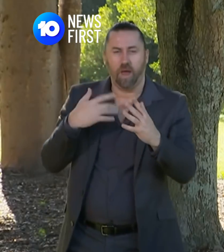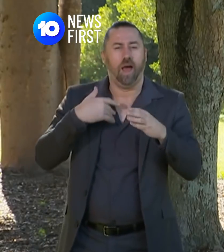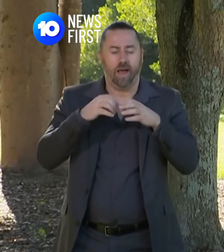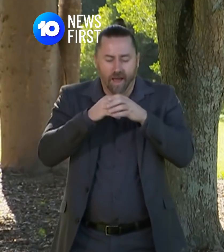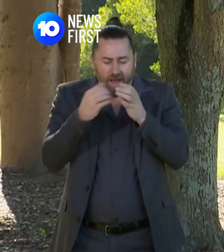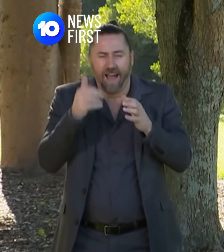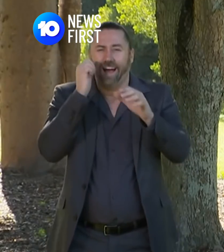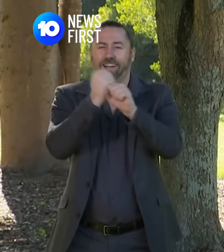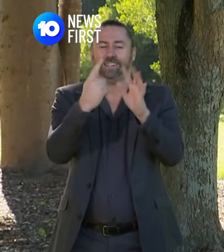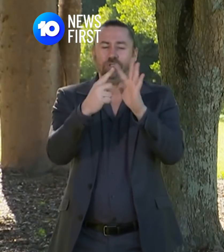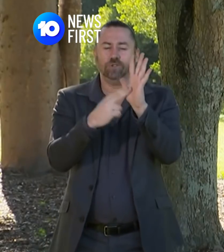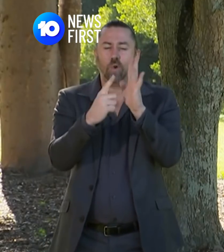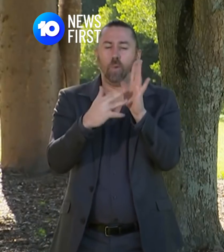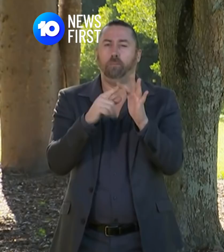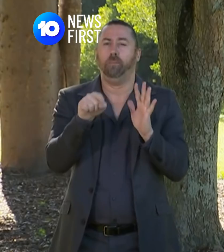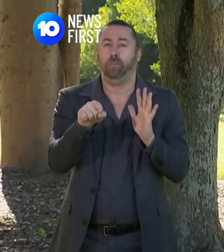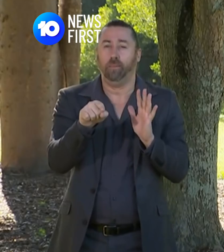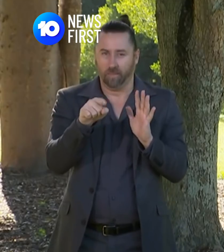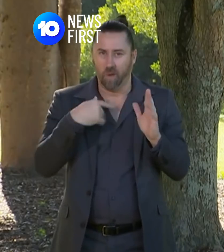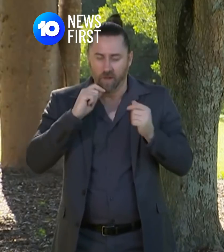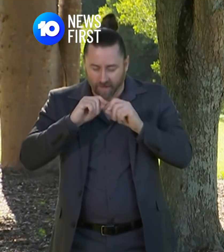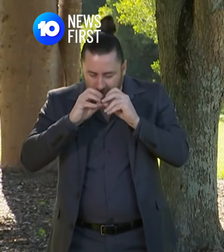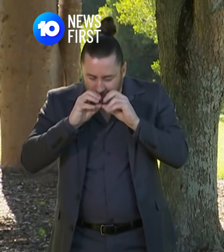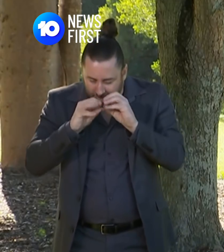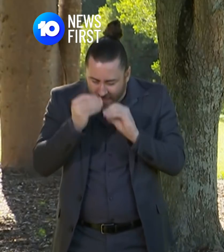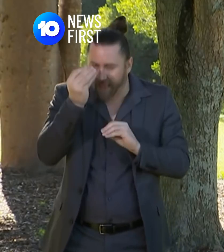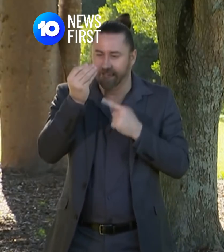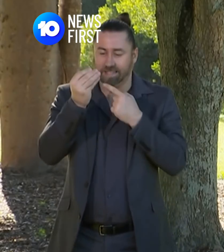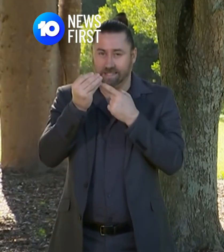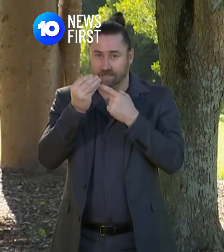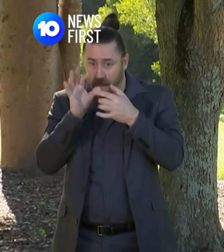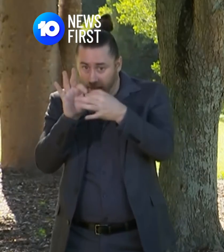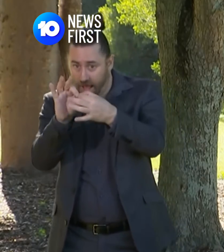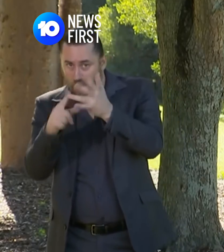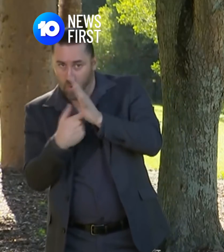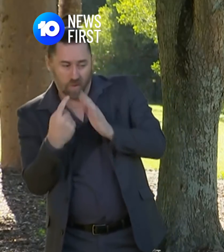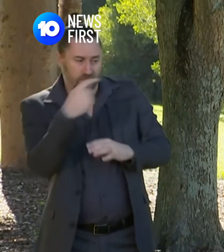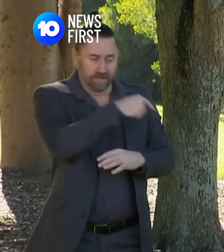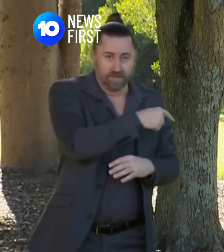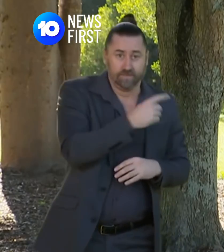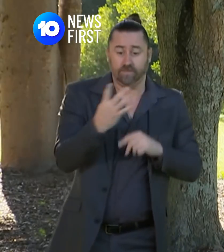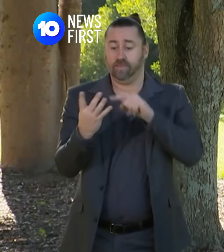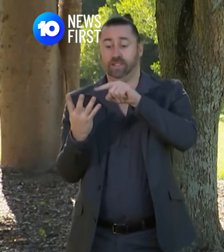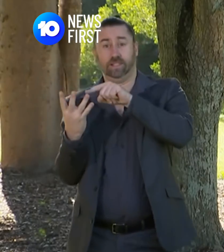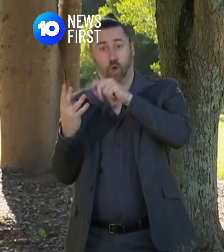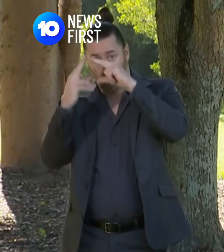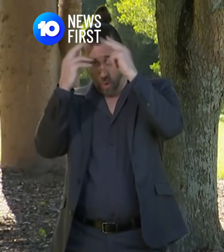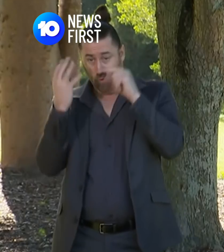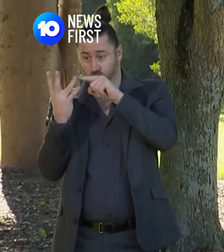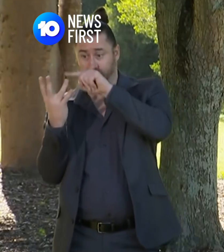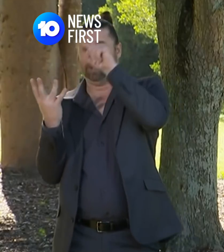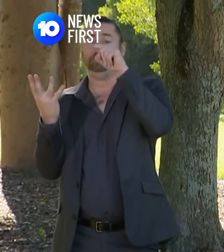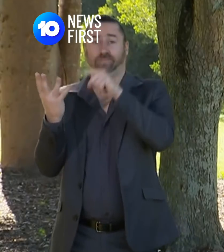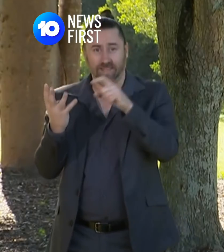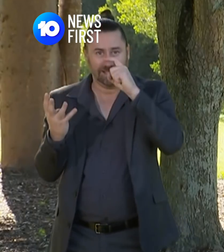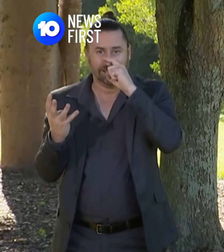back late tonight or tomorrow morning which will make it clear. Her sister is also positive and